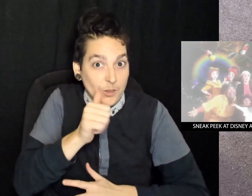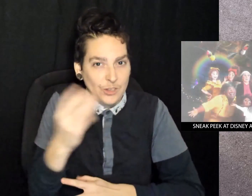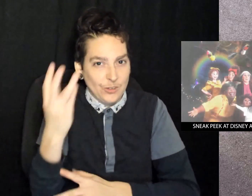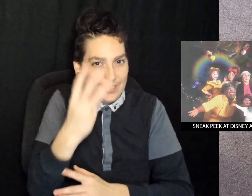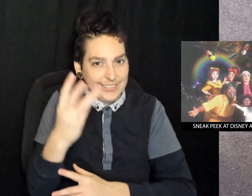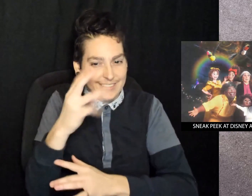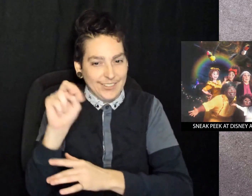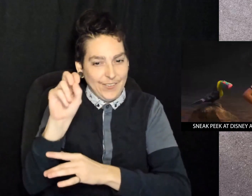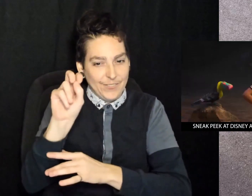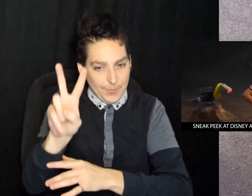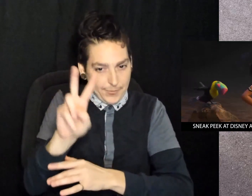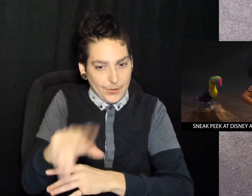November 24th.